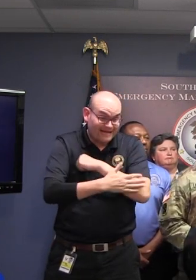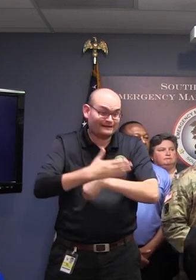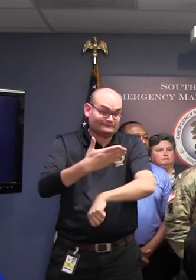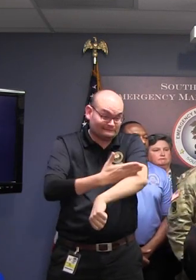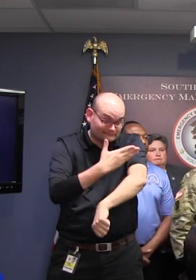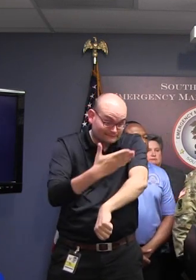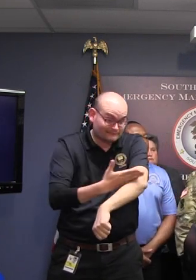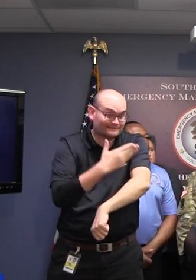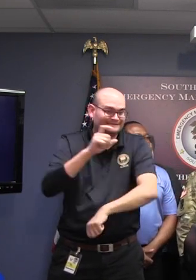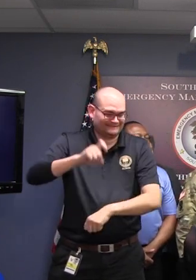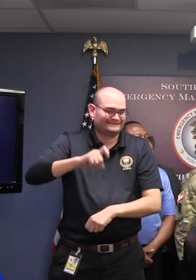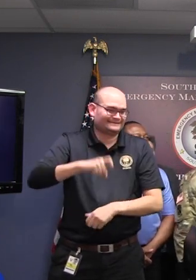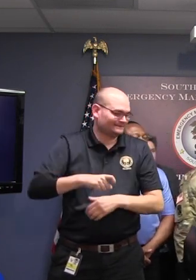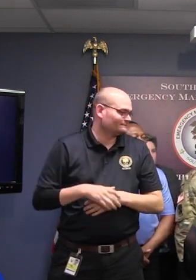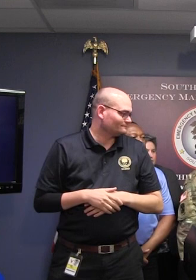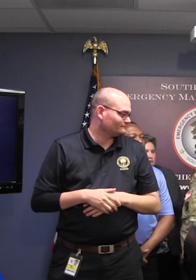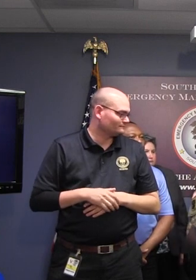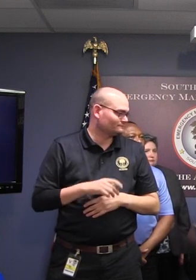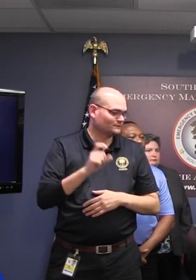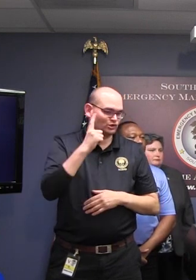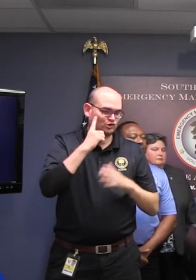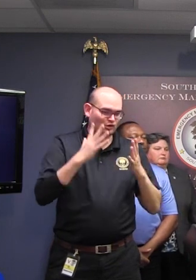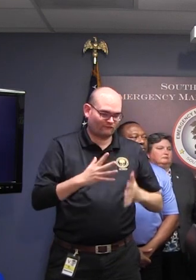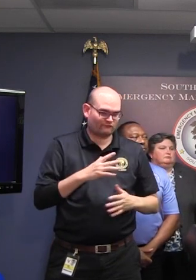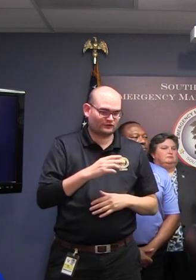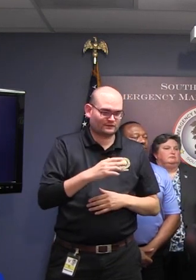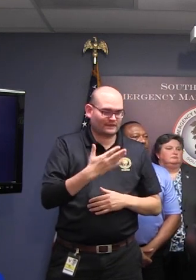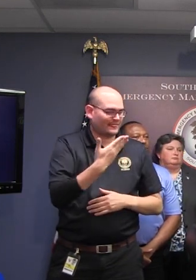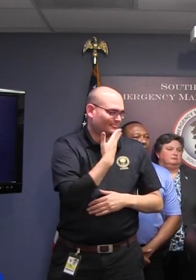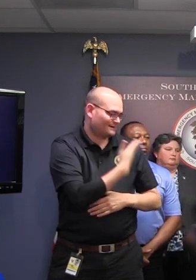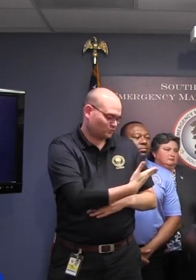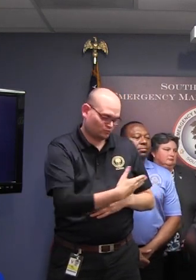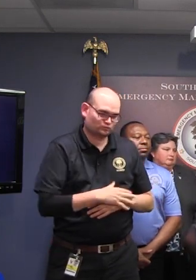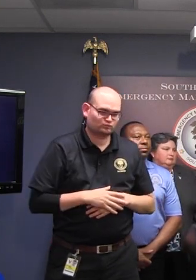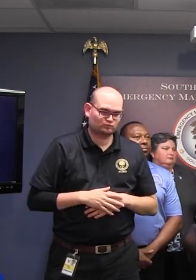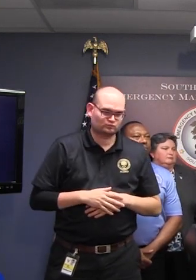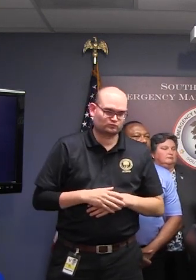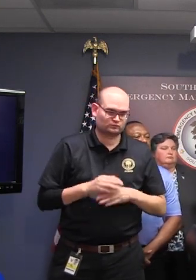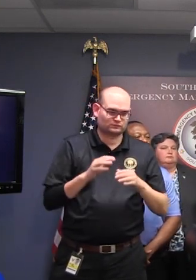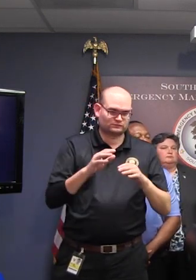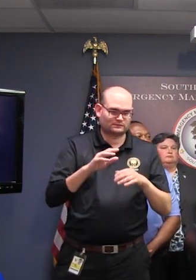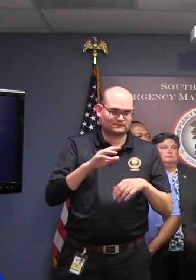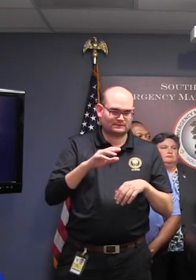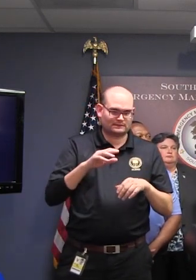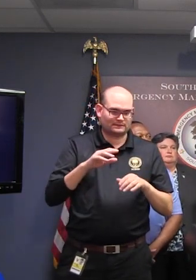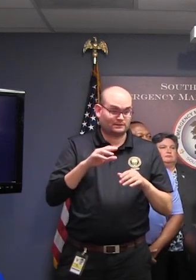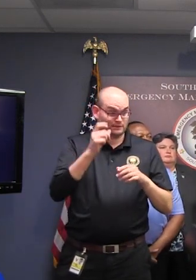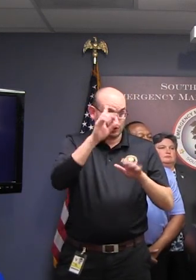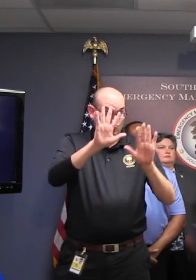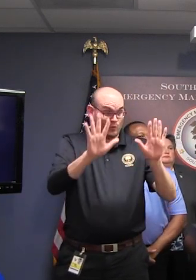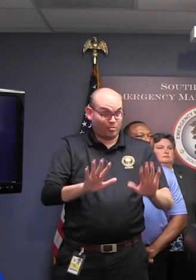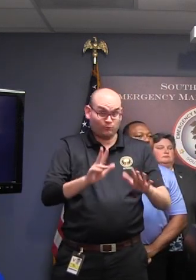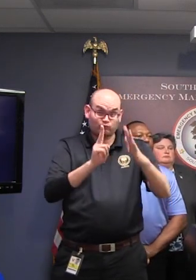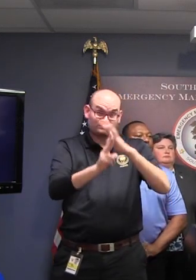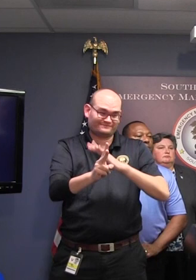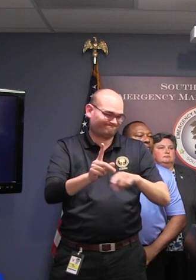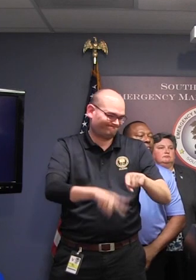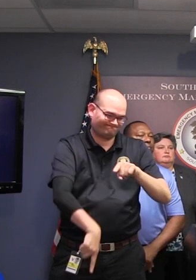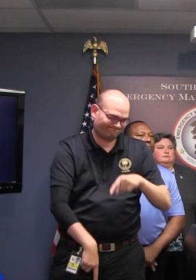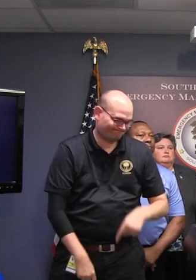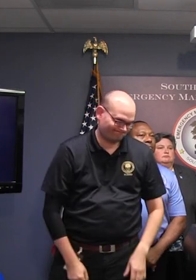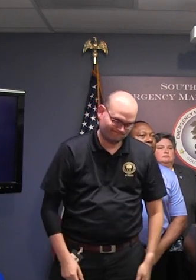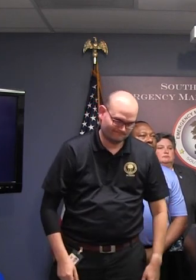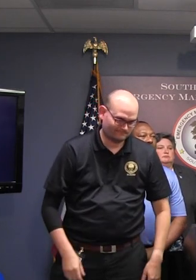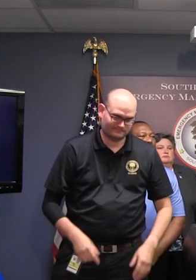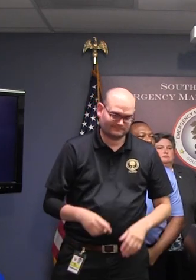Thank you. And I'll say again, weather is unpredictable. We are making our best judgment based on the